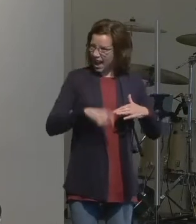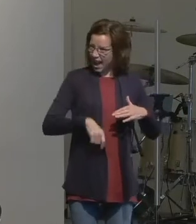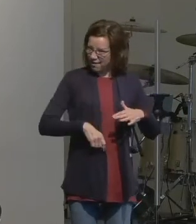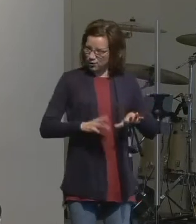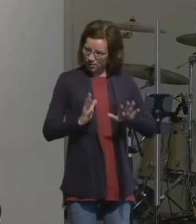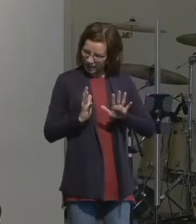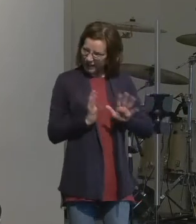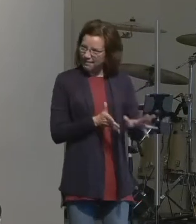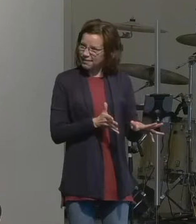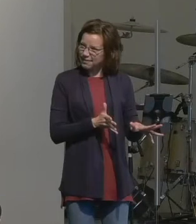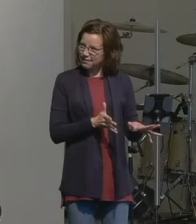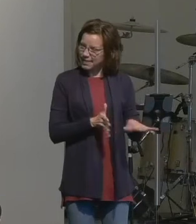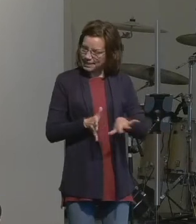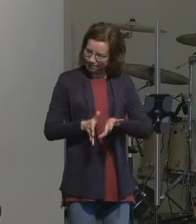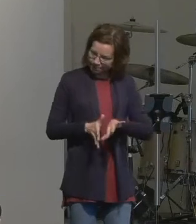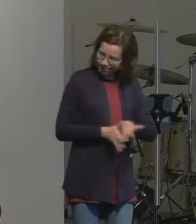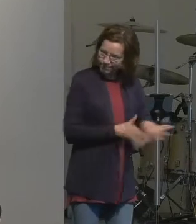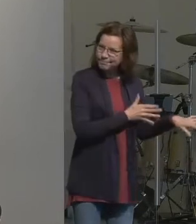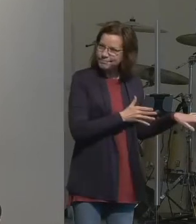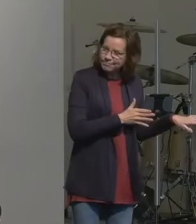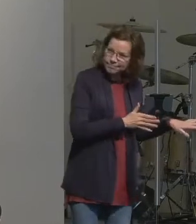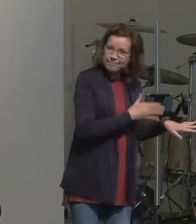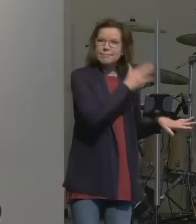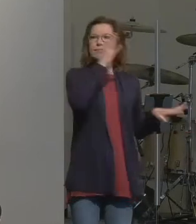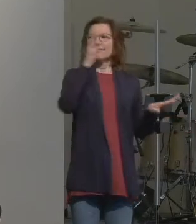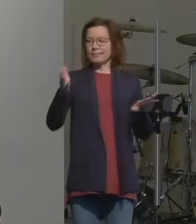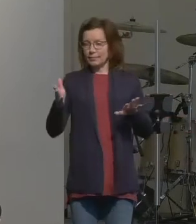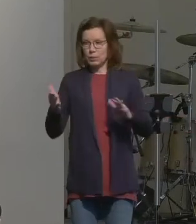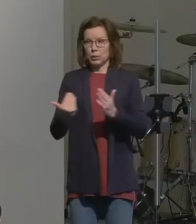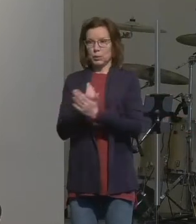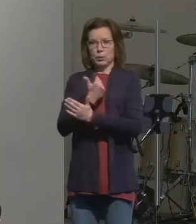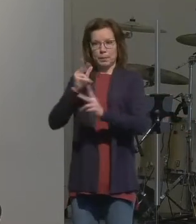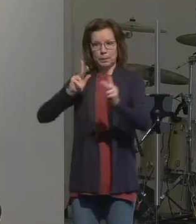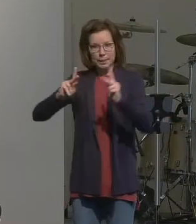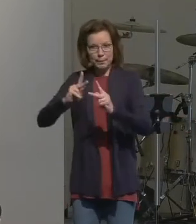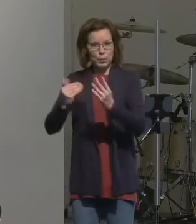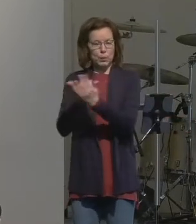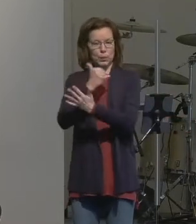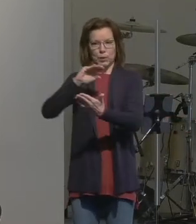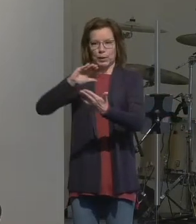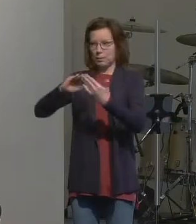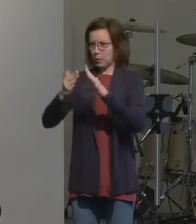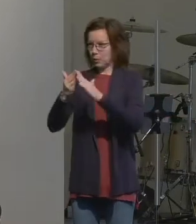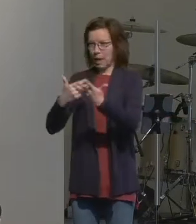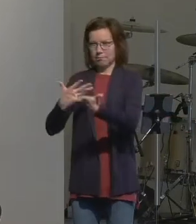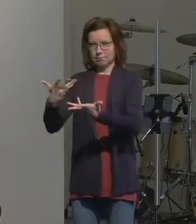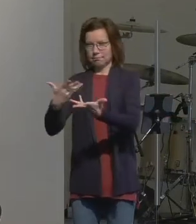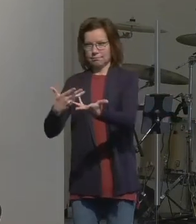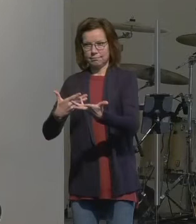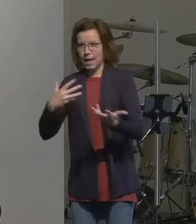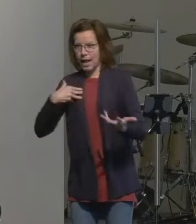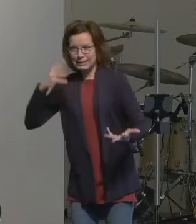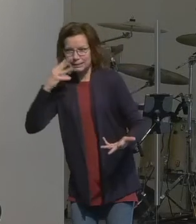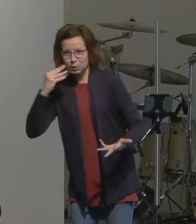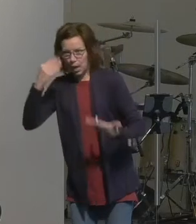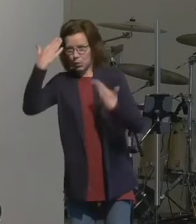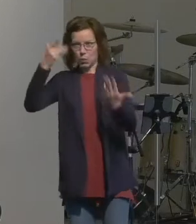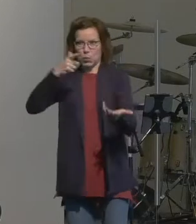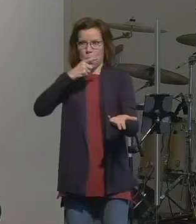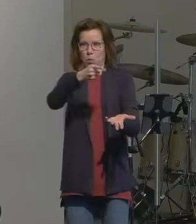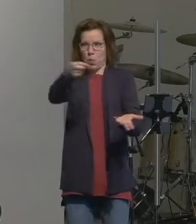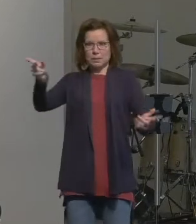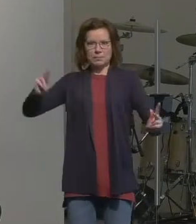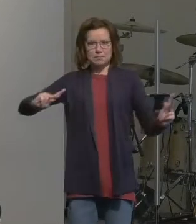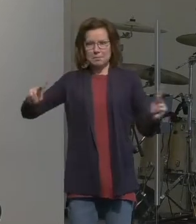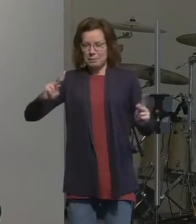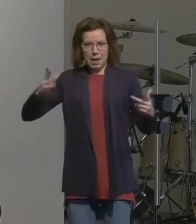It's going to push us out of the networks we know into communities we haven't touched. To engage with people that we don't yet know and may not